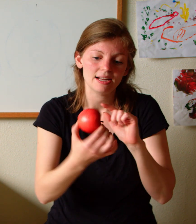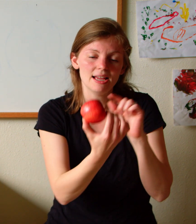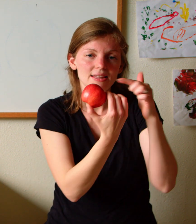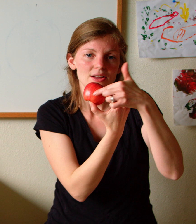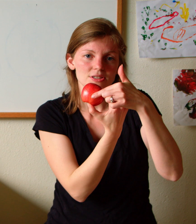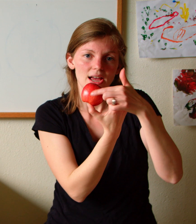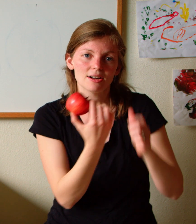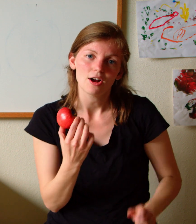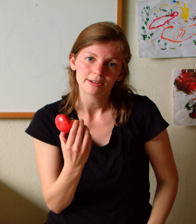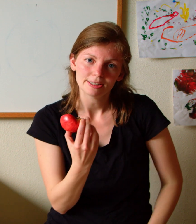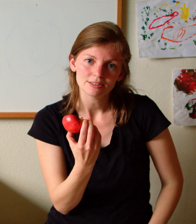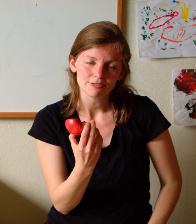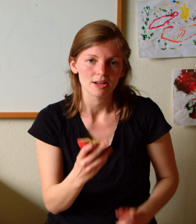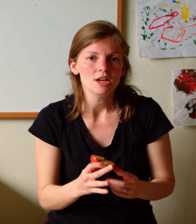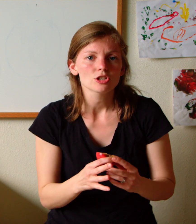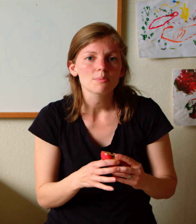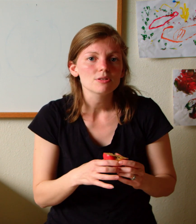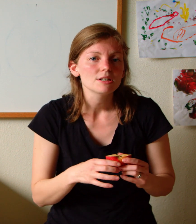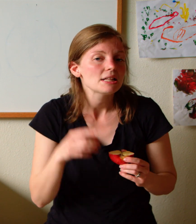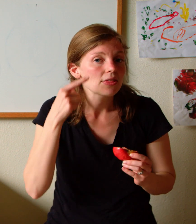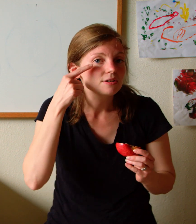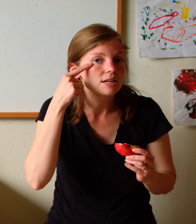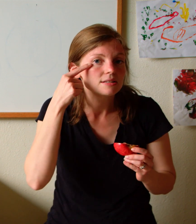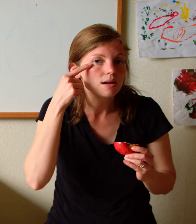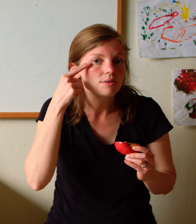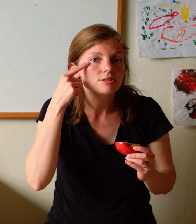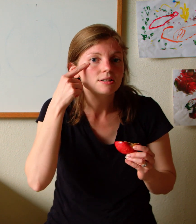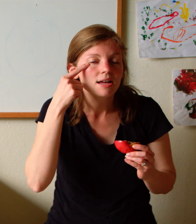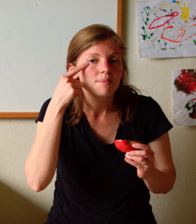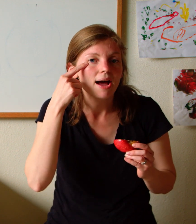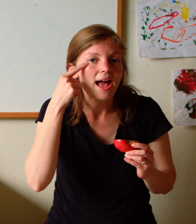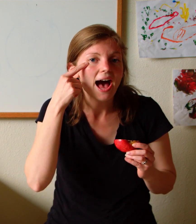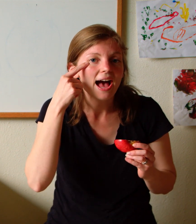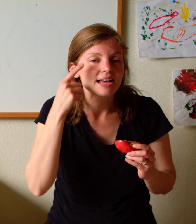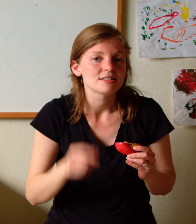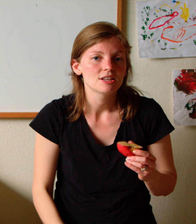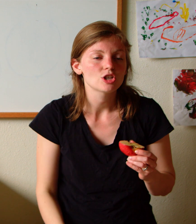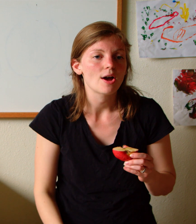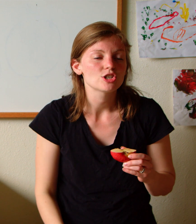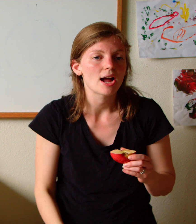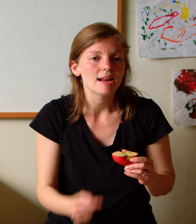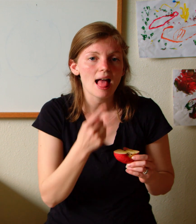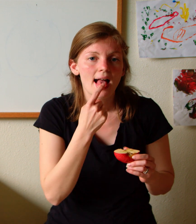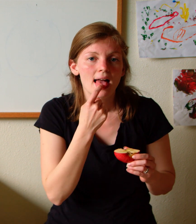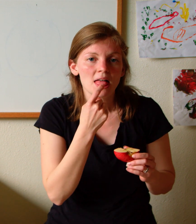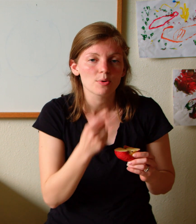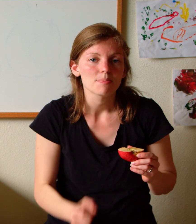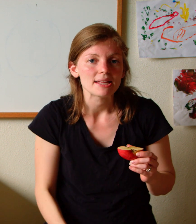and the outside are a little different so I'm using another sense I'm using my eyes so I tried it with my